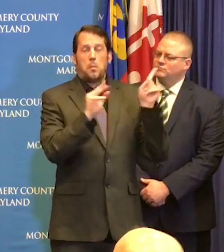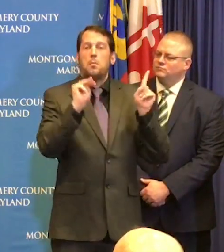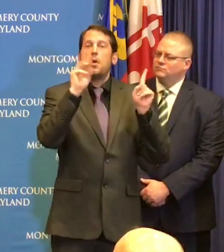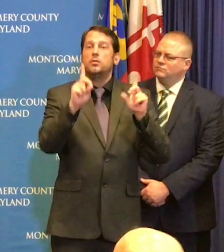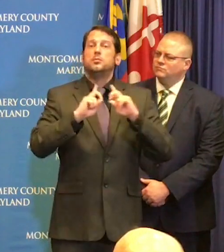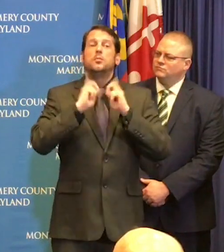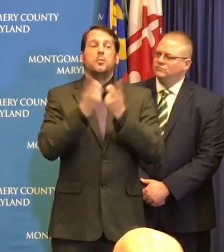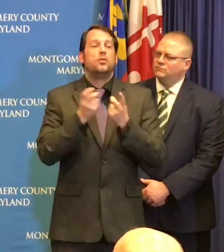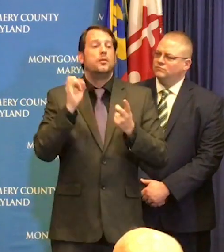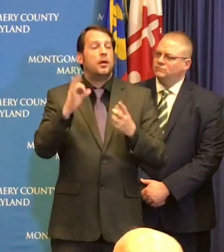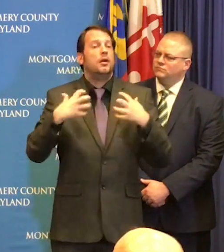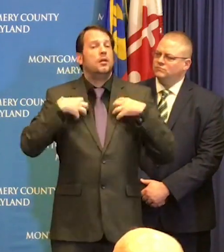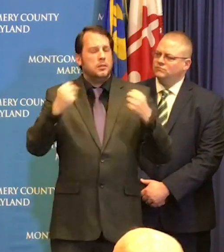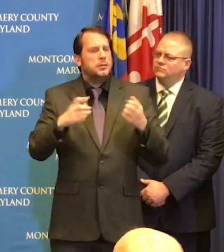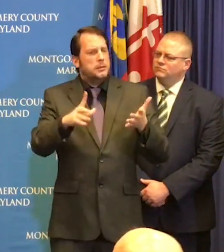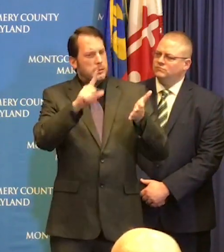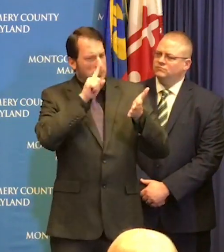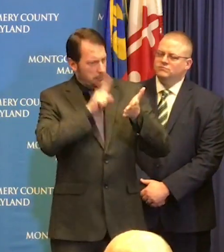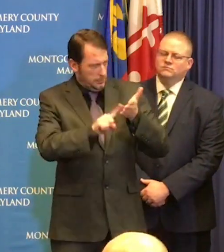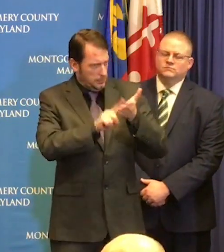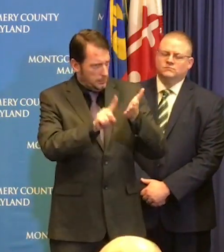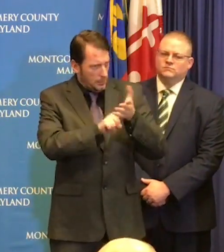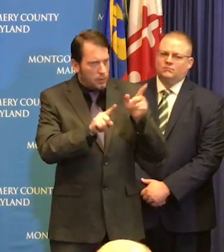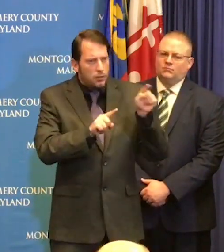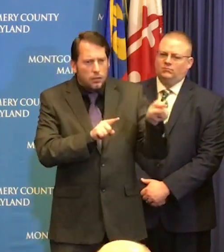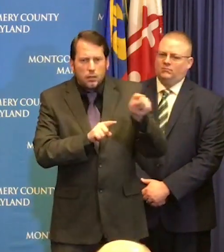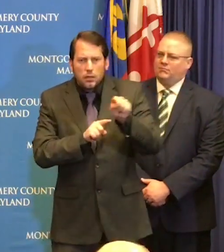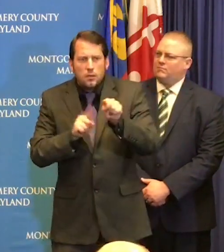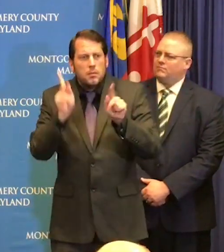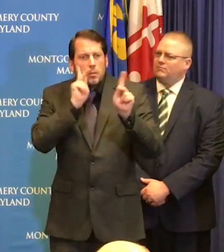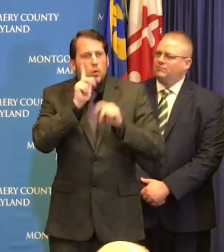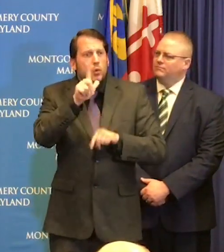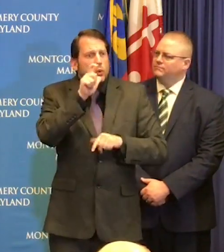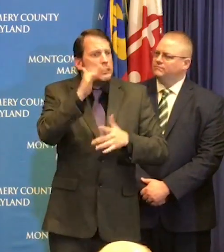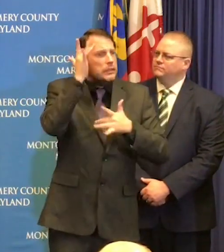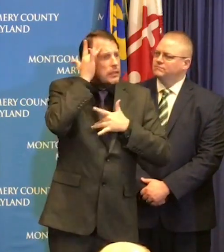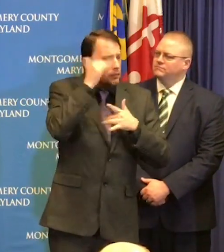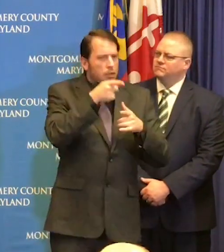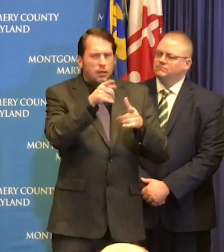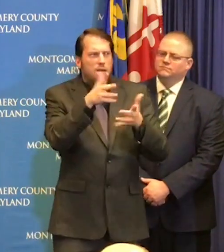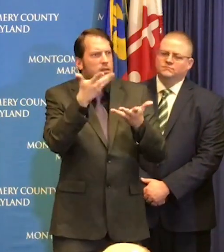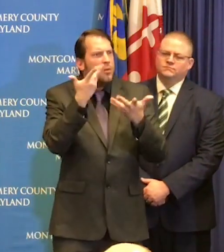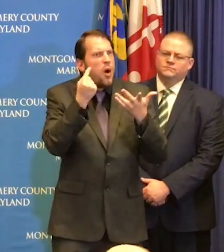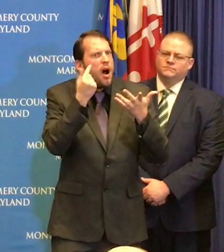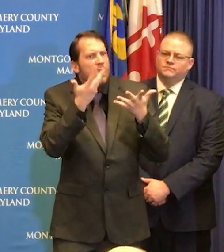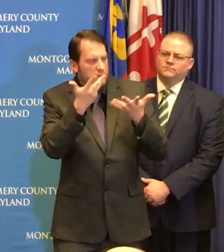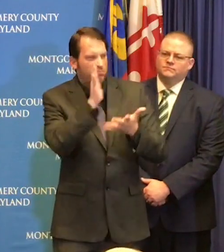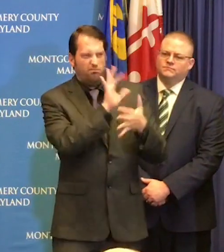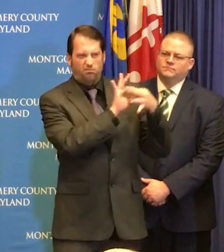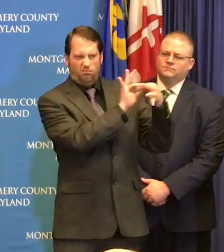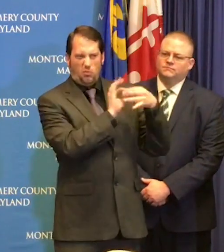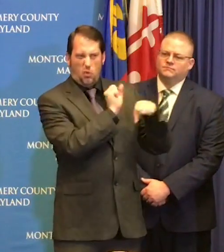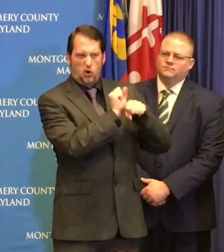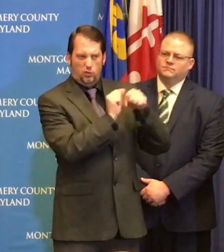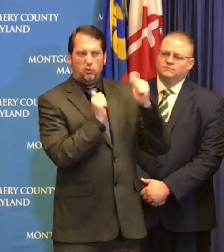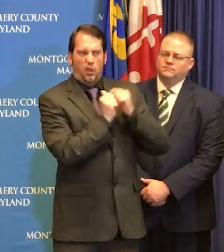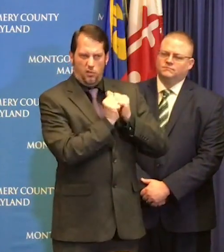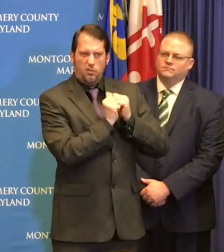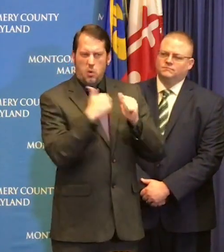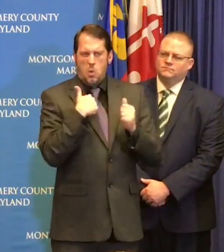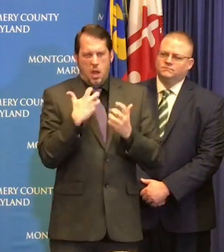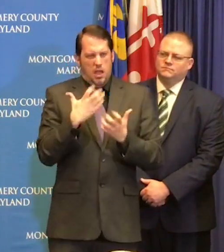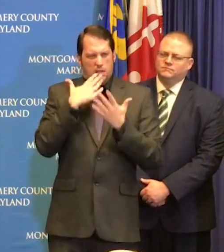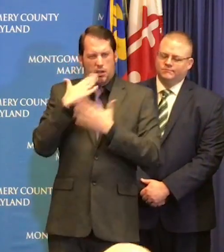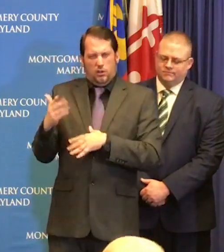cases and deal with other health related issues again I want to thank dr. Gales Earl Stoddard and the rest of our staff for the